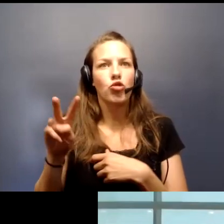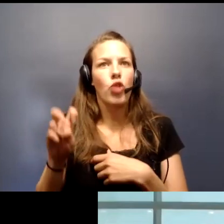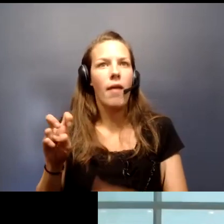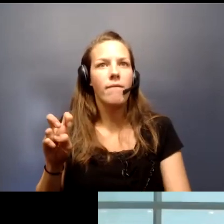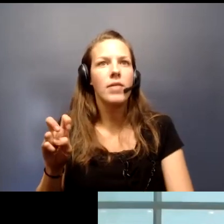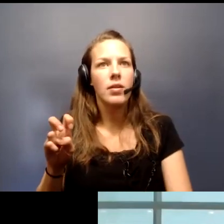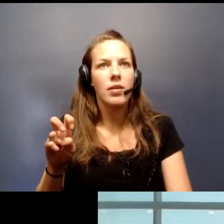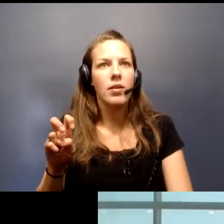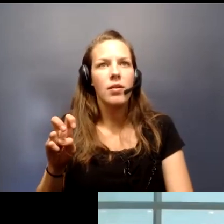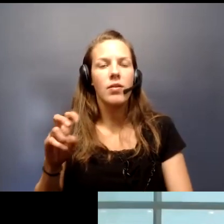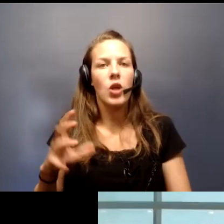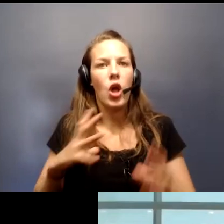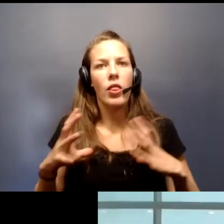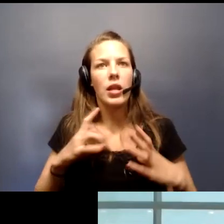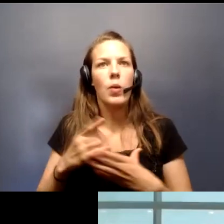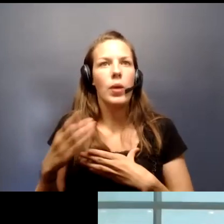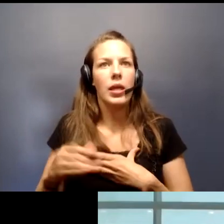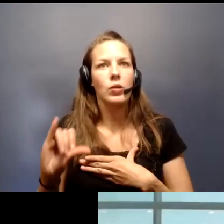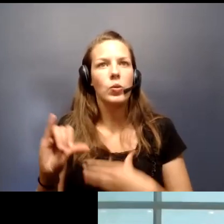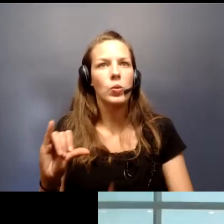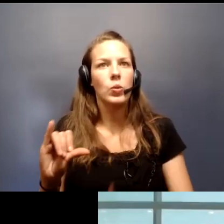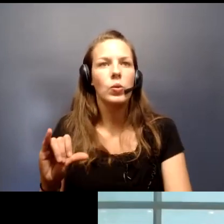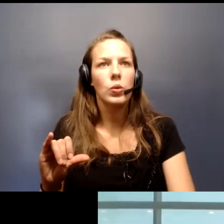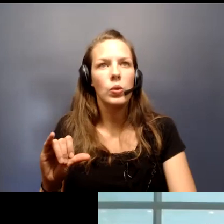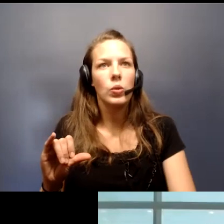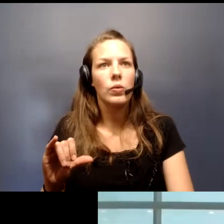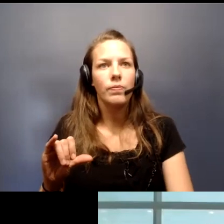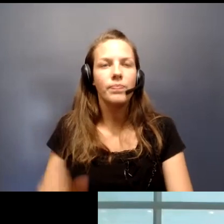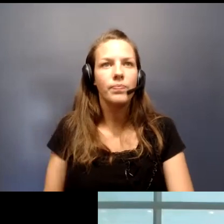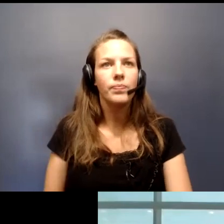a holiday weekend to have so we could use the help.